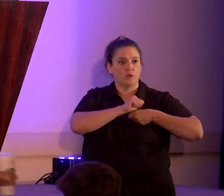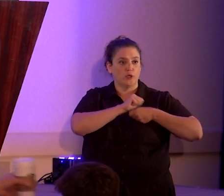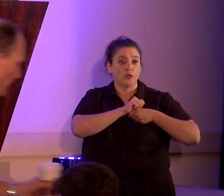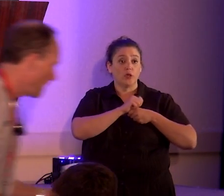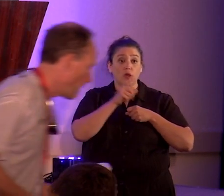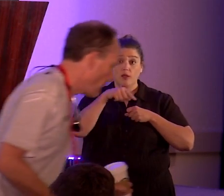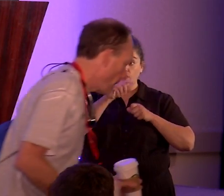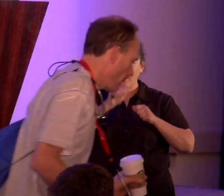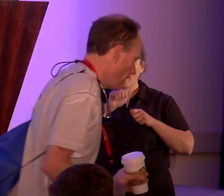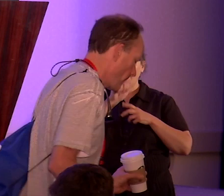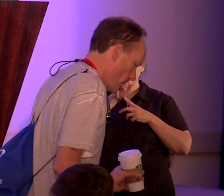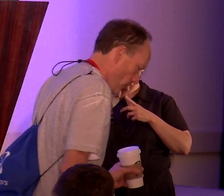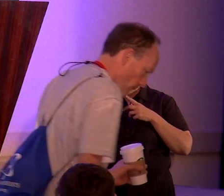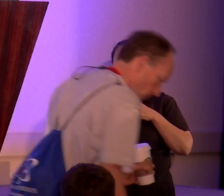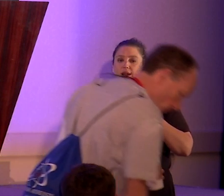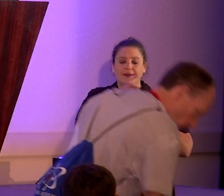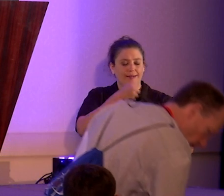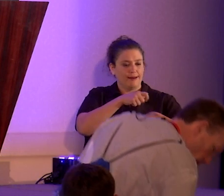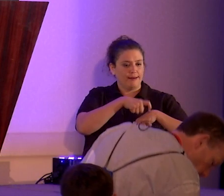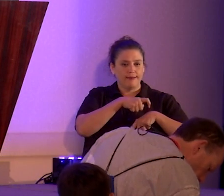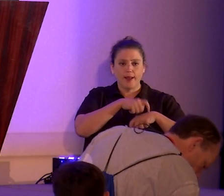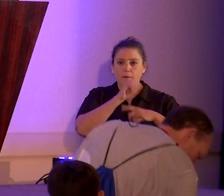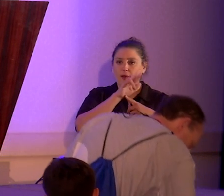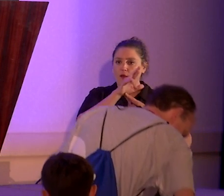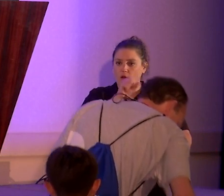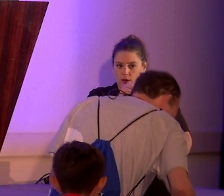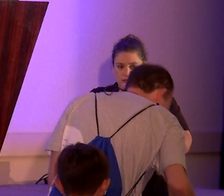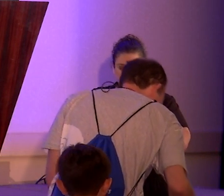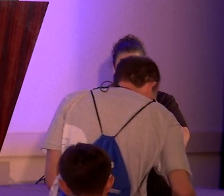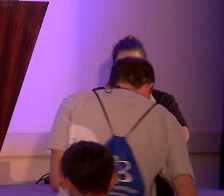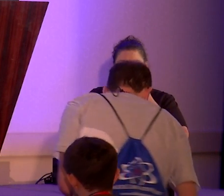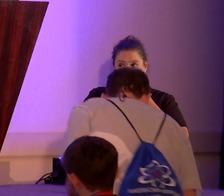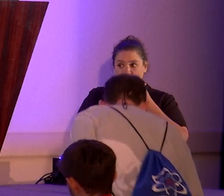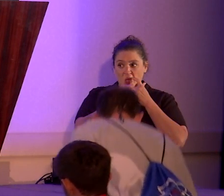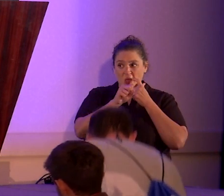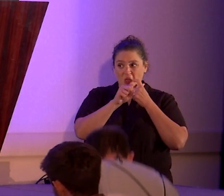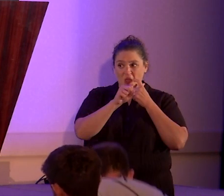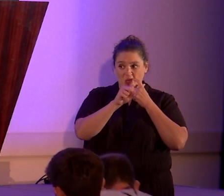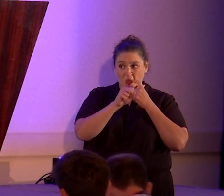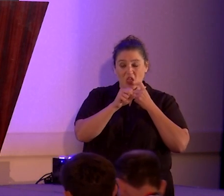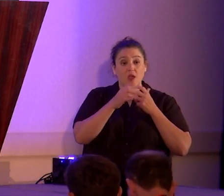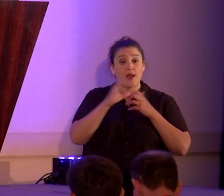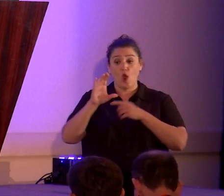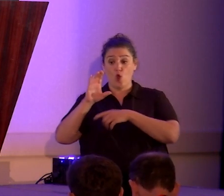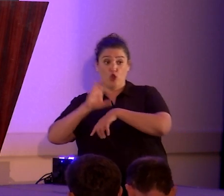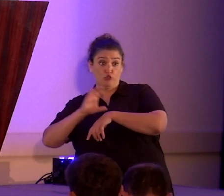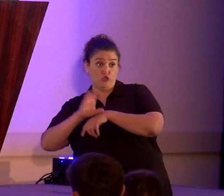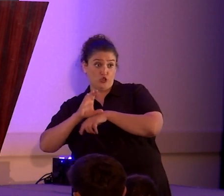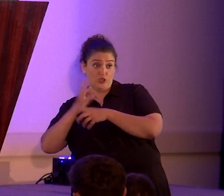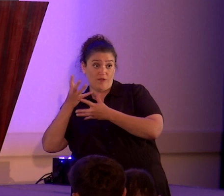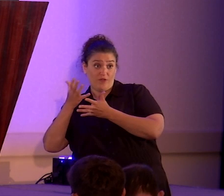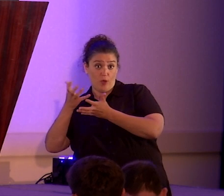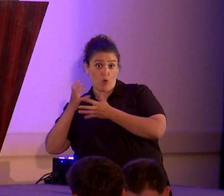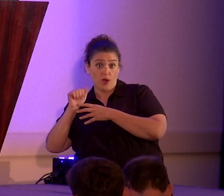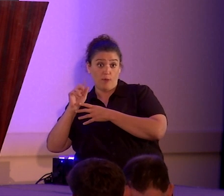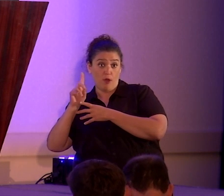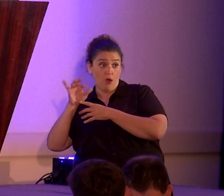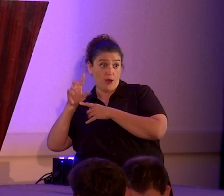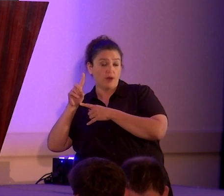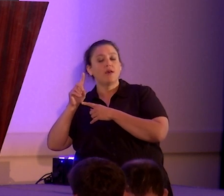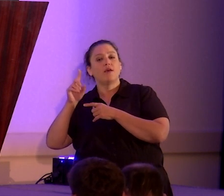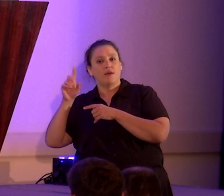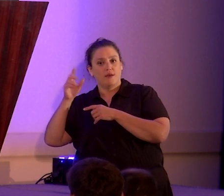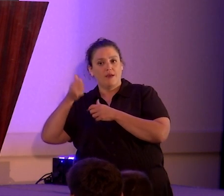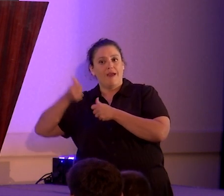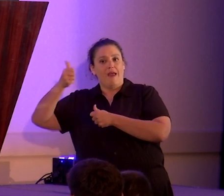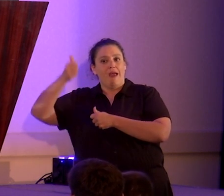they can be audited almost at will by the IRS. Now, what has to happen for a church to be audited is that a high-level IRS